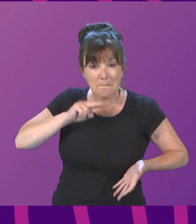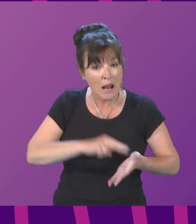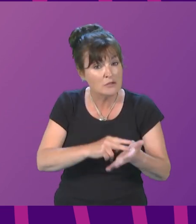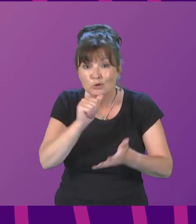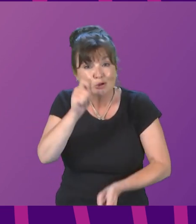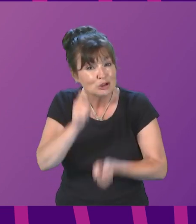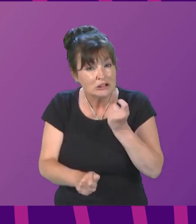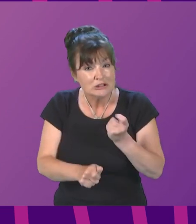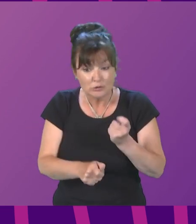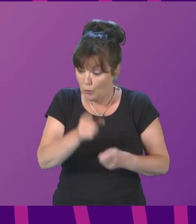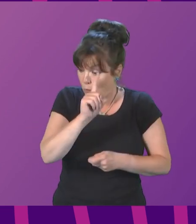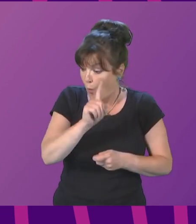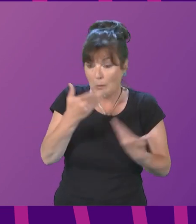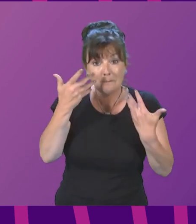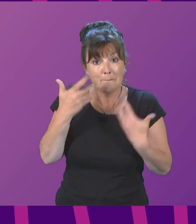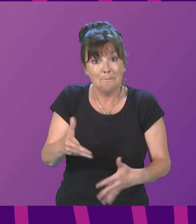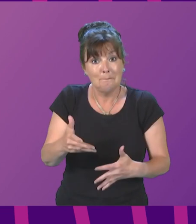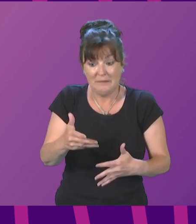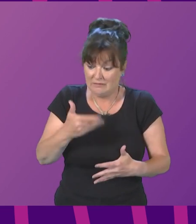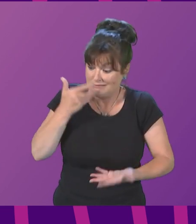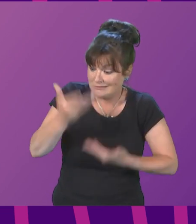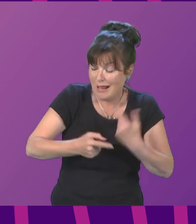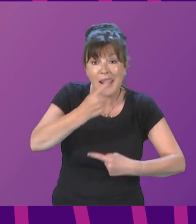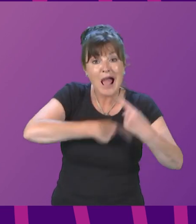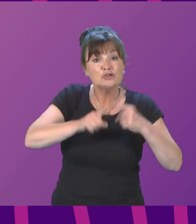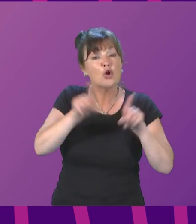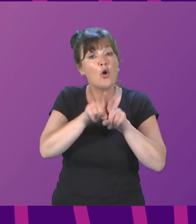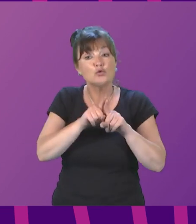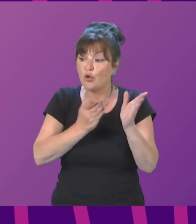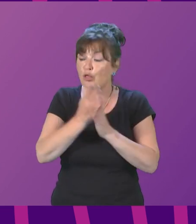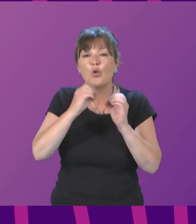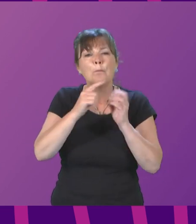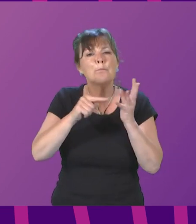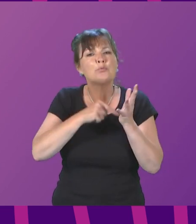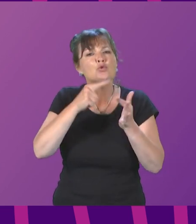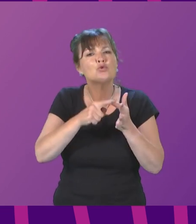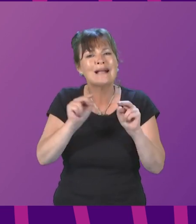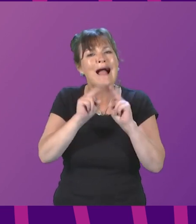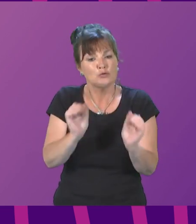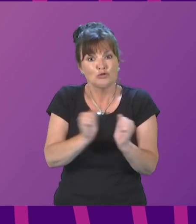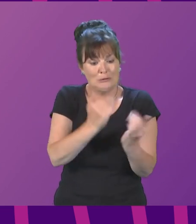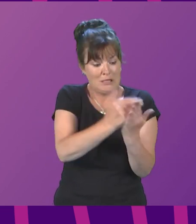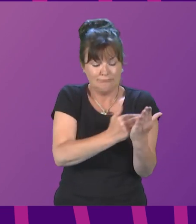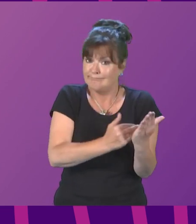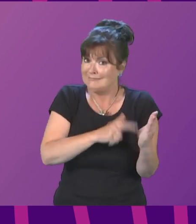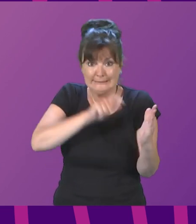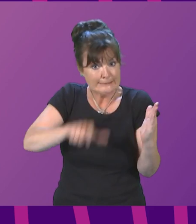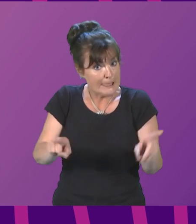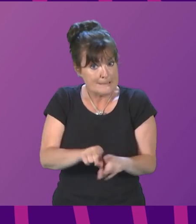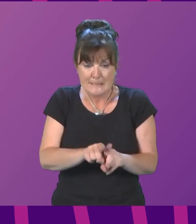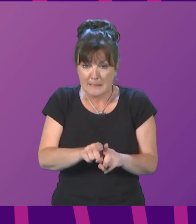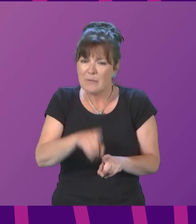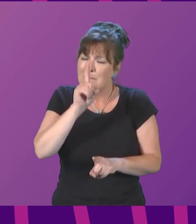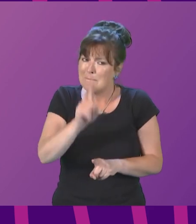plans set out in last year's programme and in the Butte House Agreement stands. But increased uncertainty